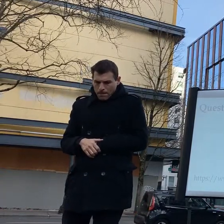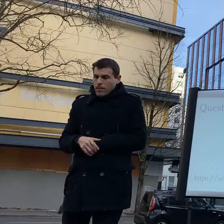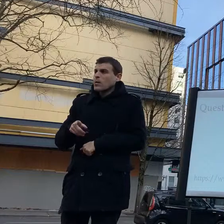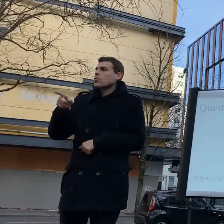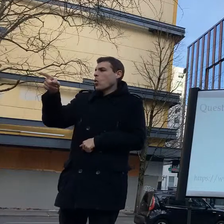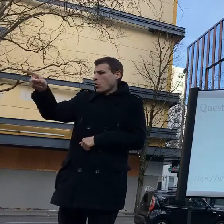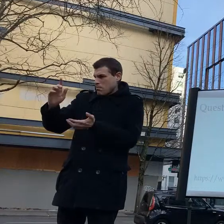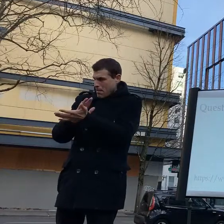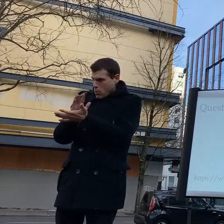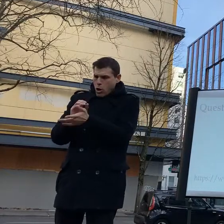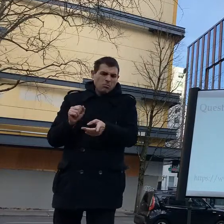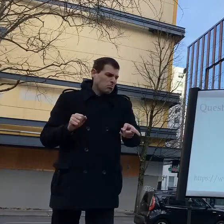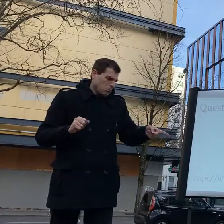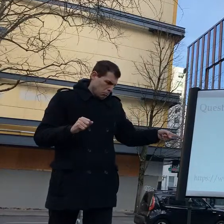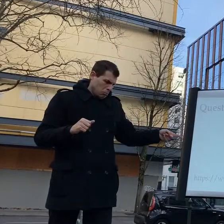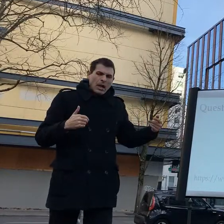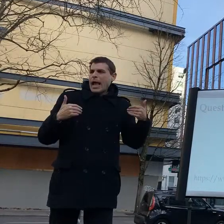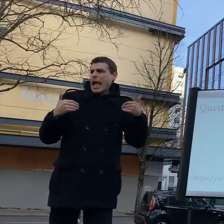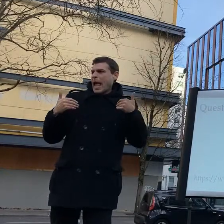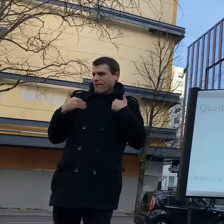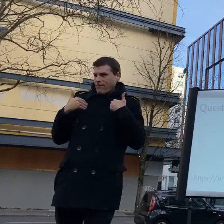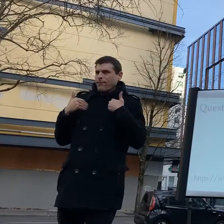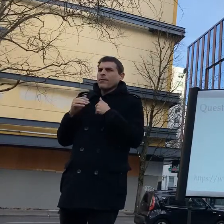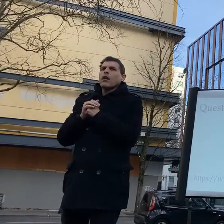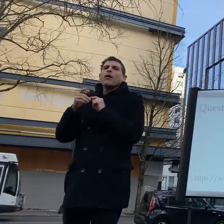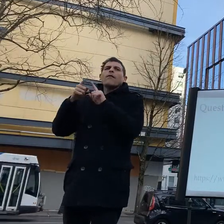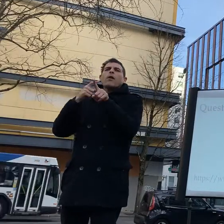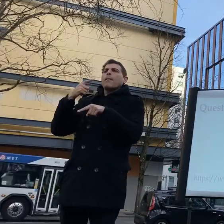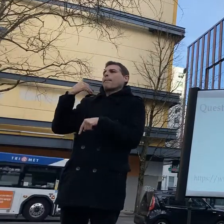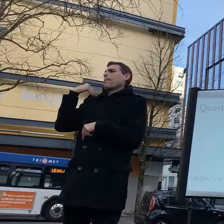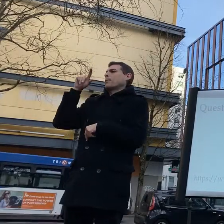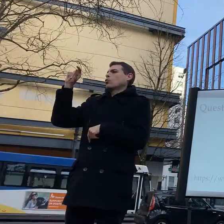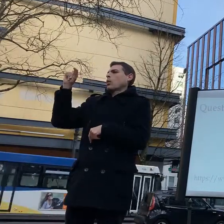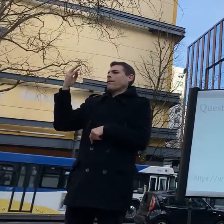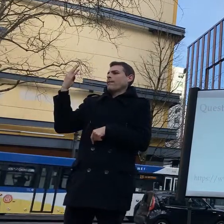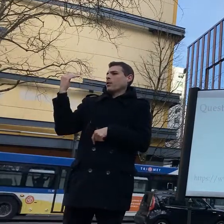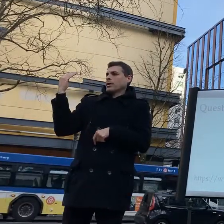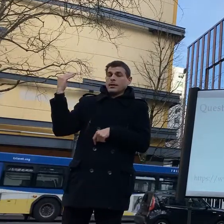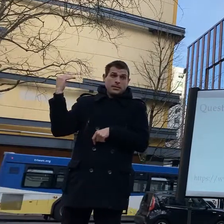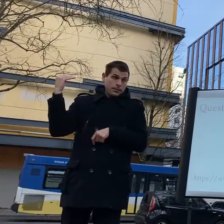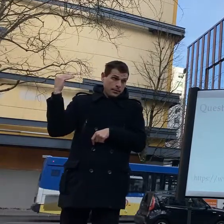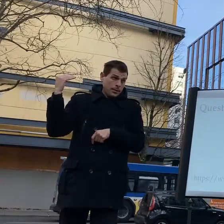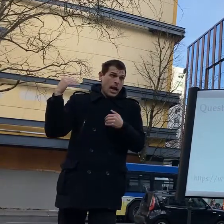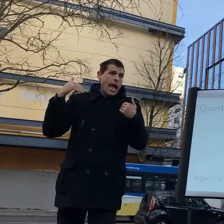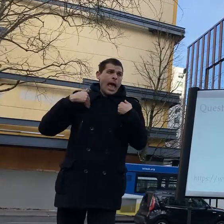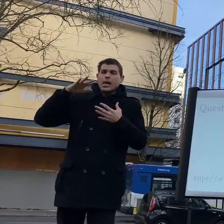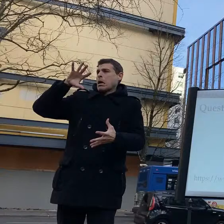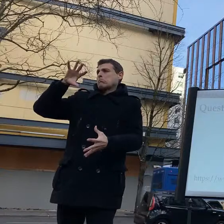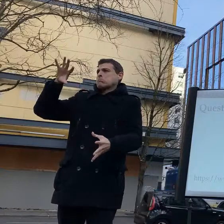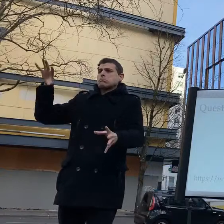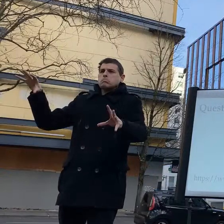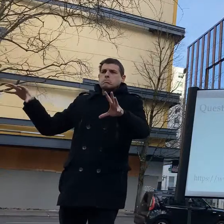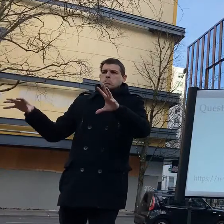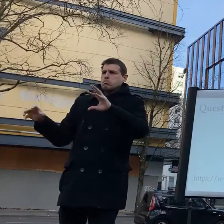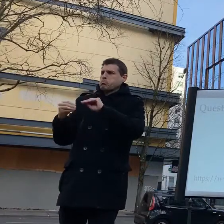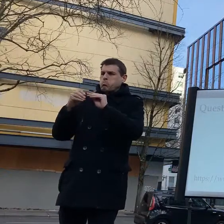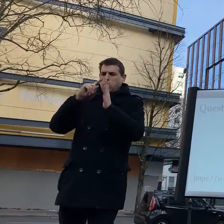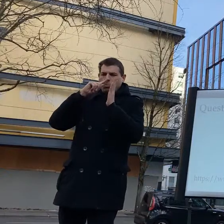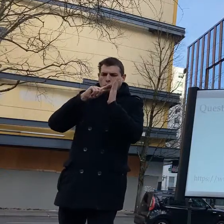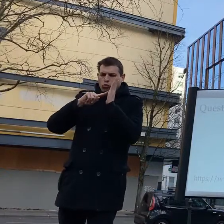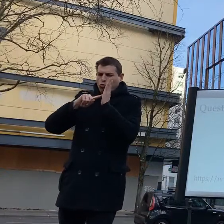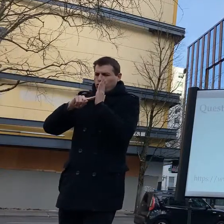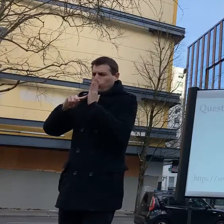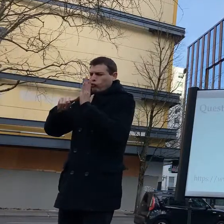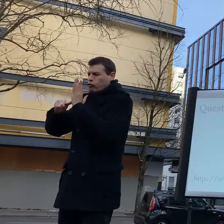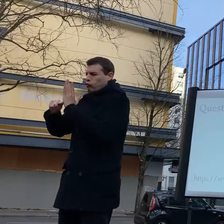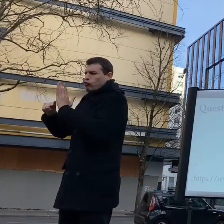can clear it but it has significant effects on your your liver and your kidneys in particular